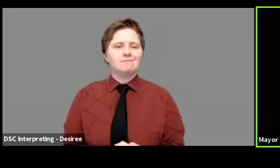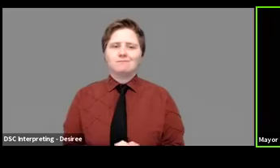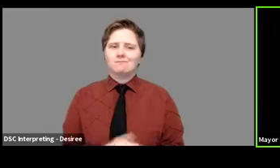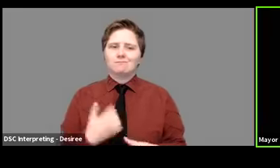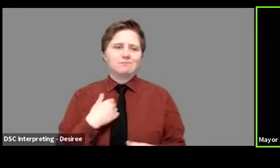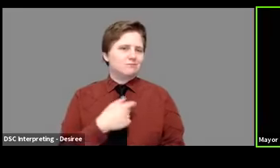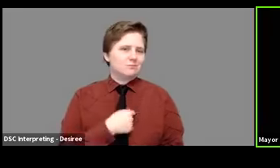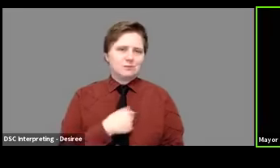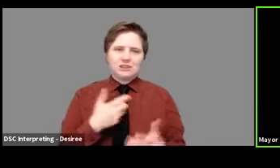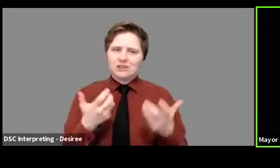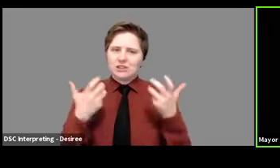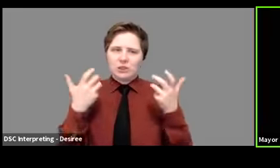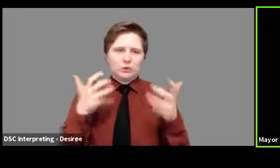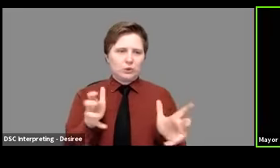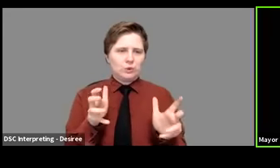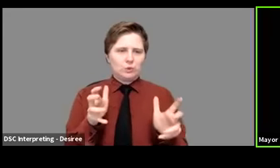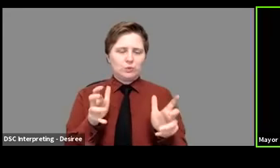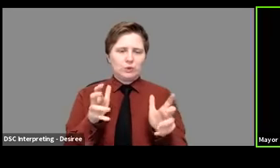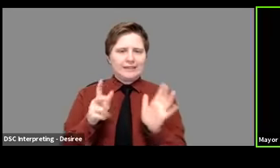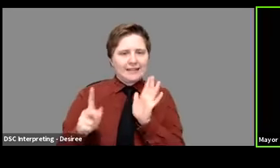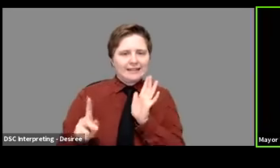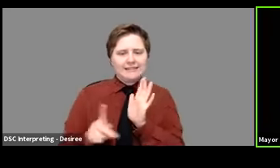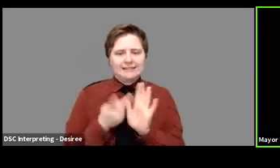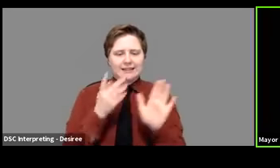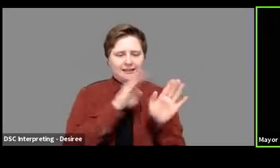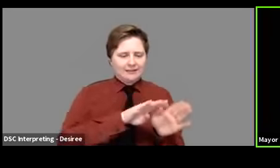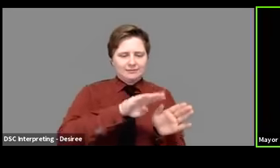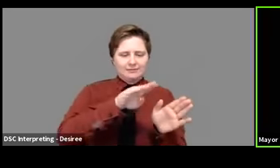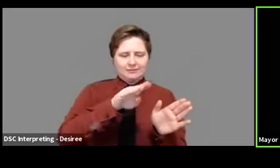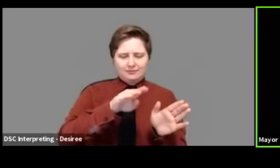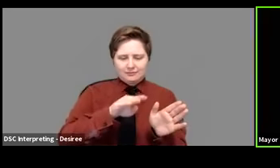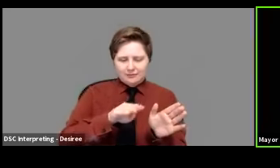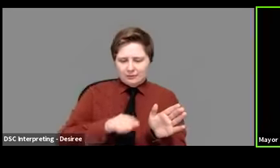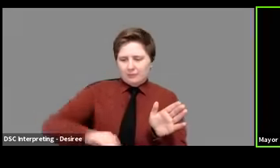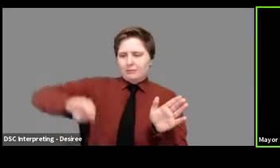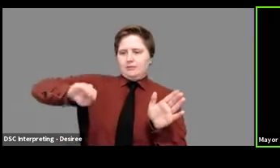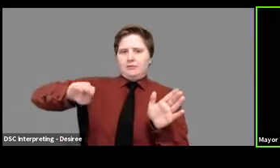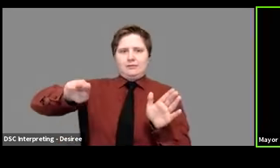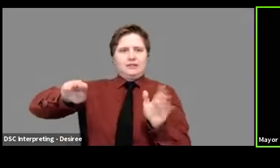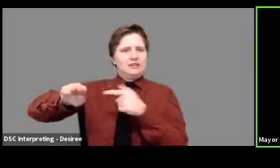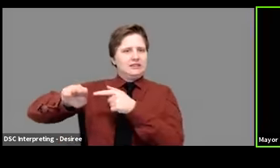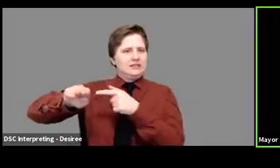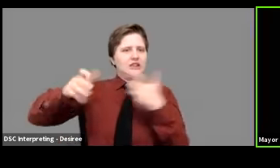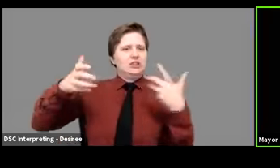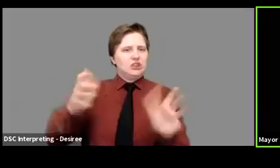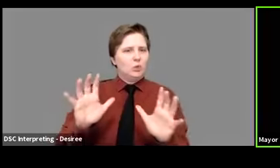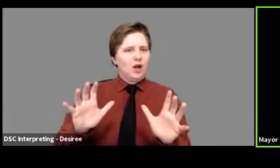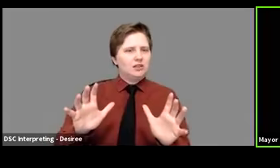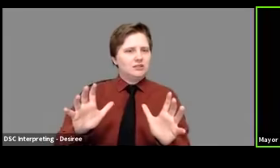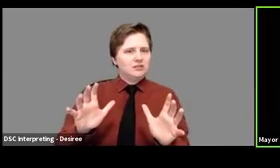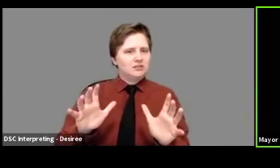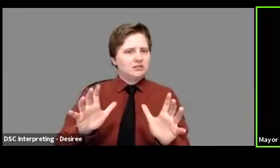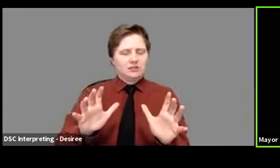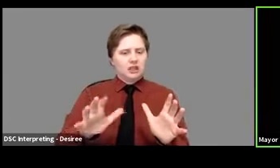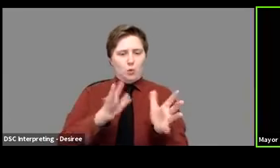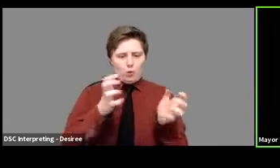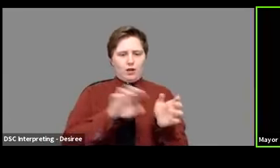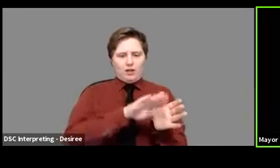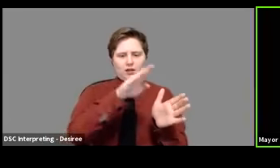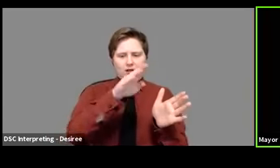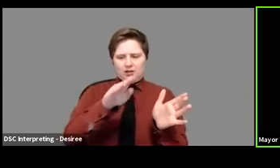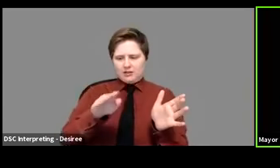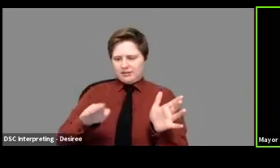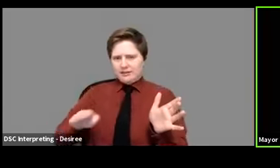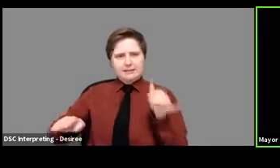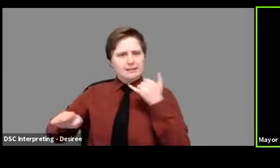a second spike or a second growth in cases or deaths as they've seen in other countries